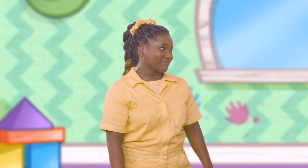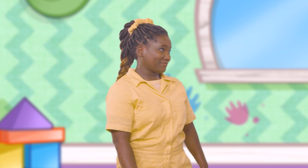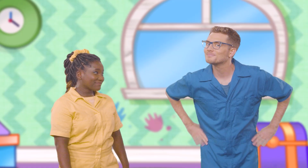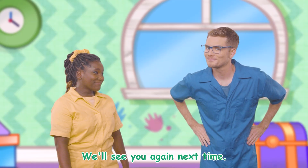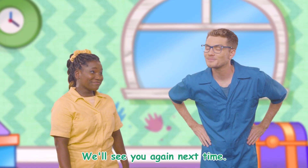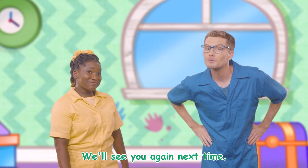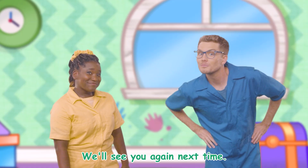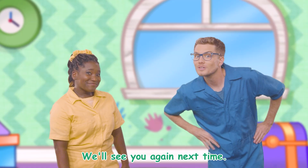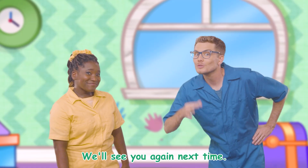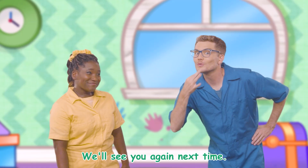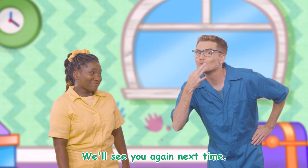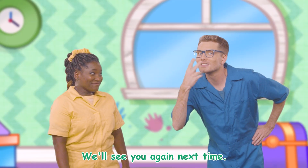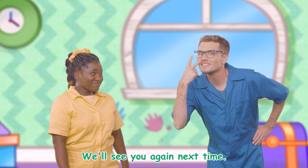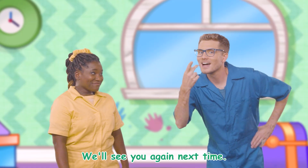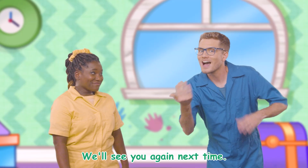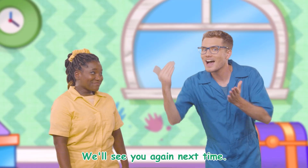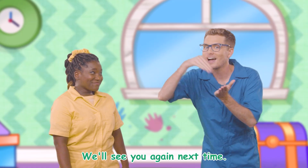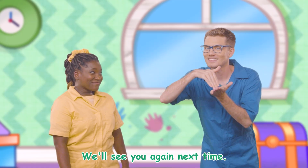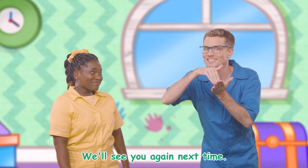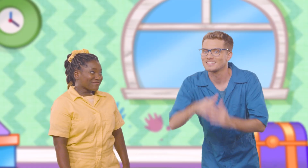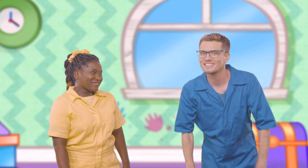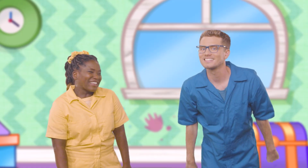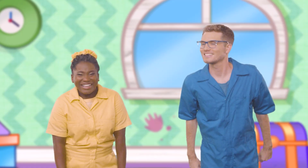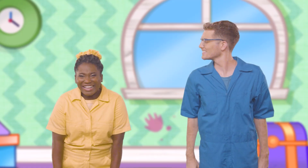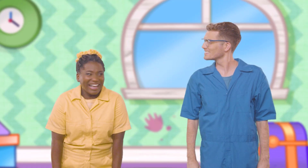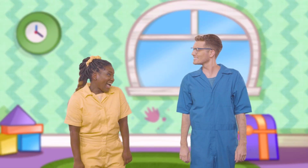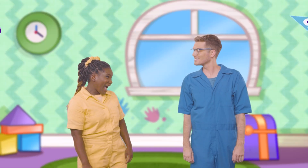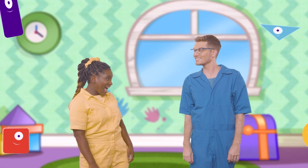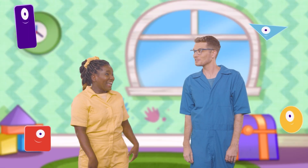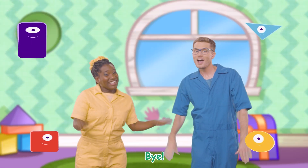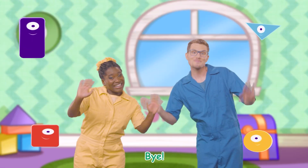We'll see you again next time Bye!